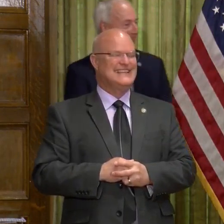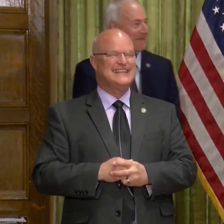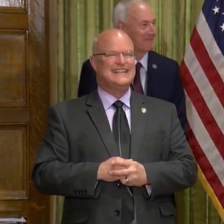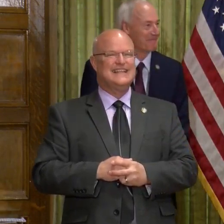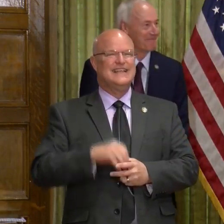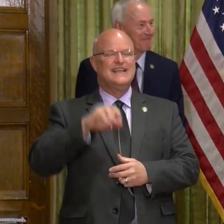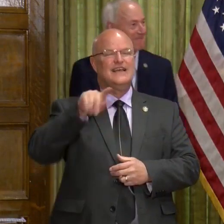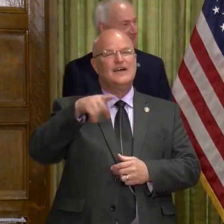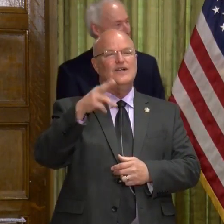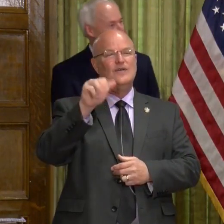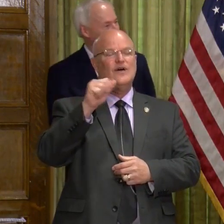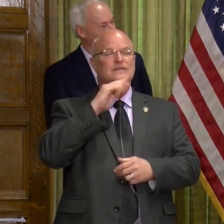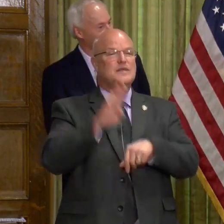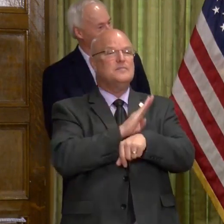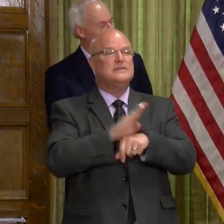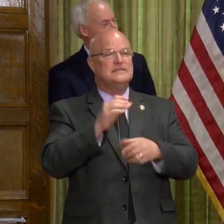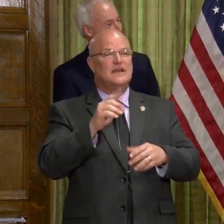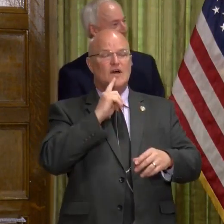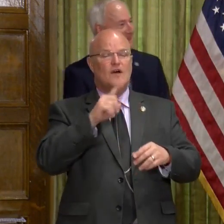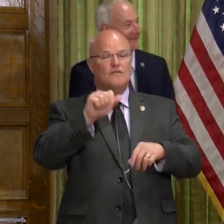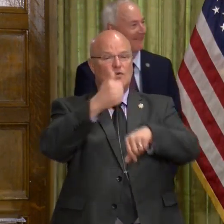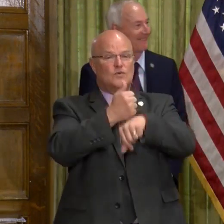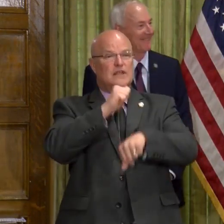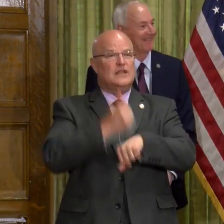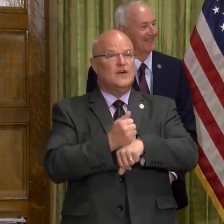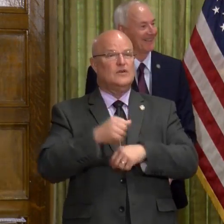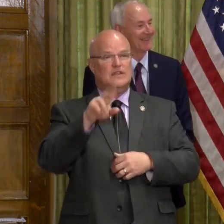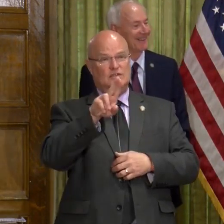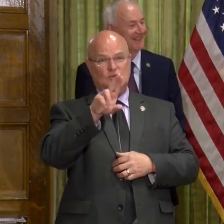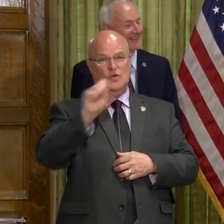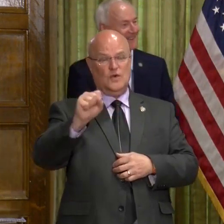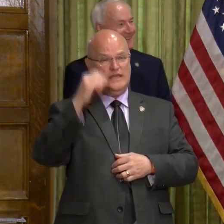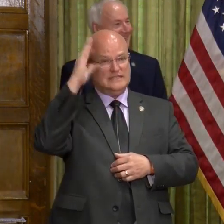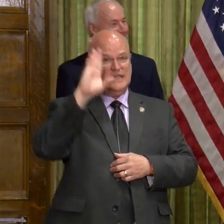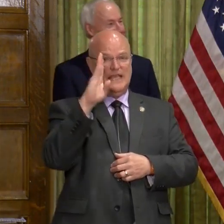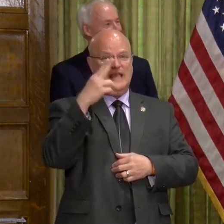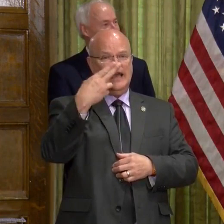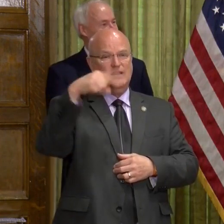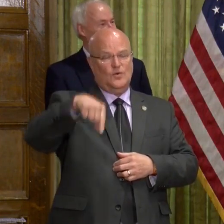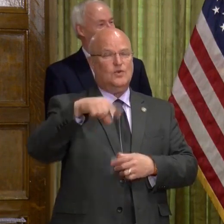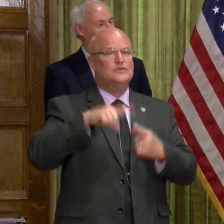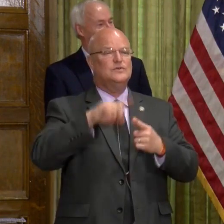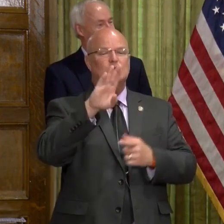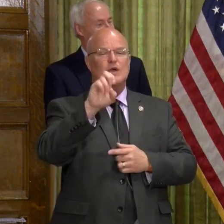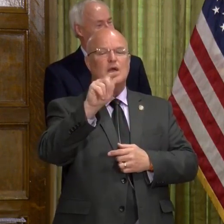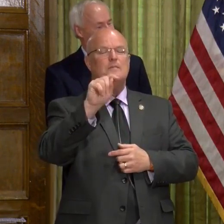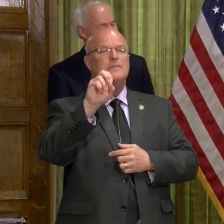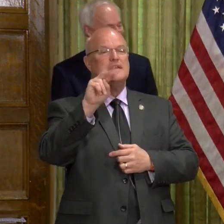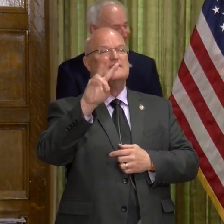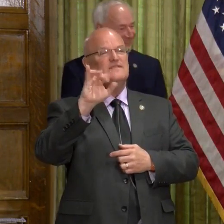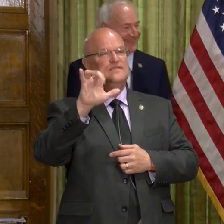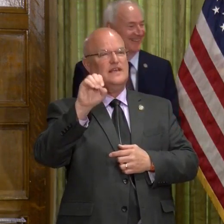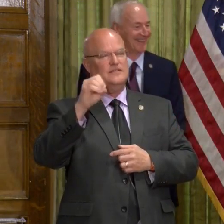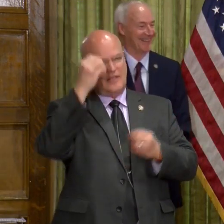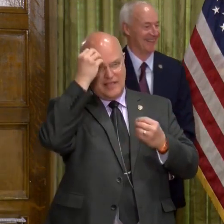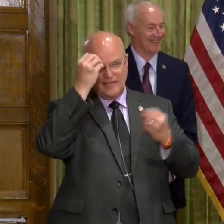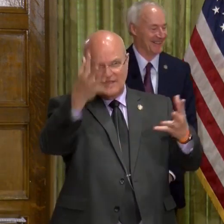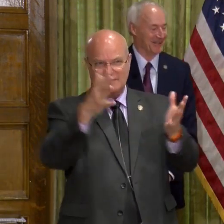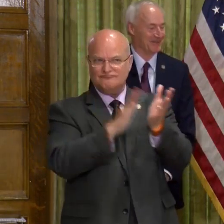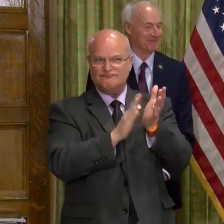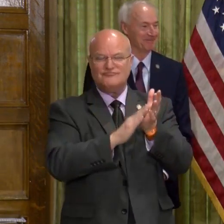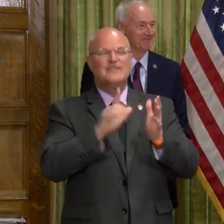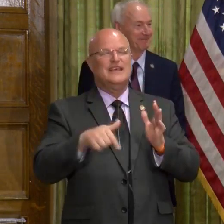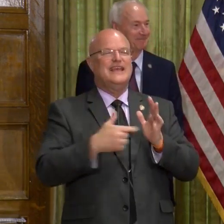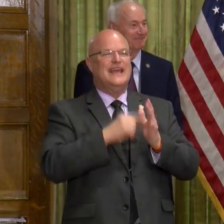Rafa is a business that is in the process of relocating its U.S. headquarters to Bentonville. So I thought I'd give them a shout-out today,